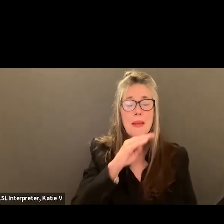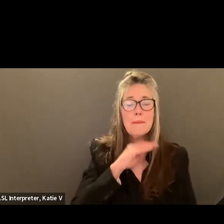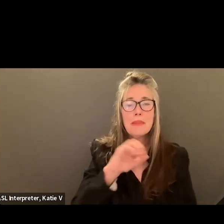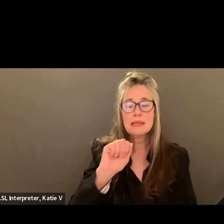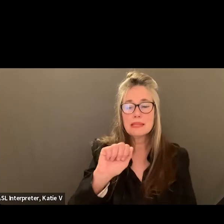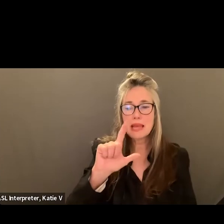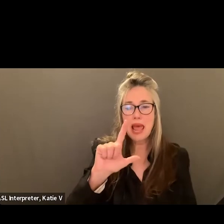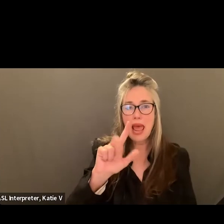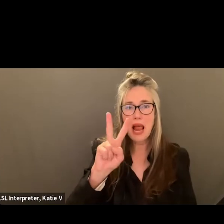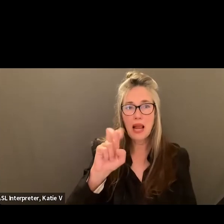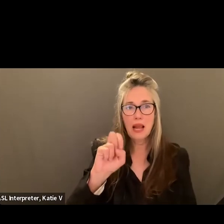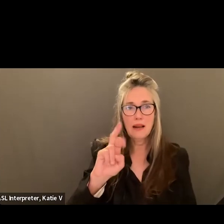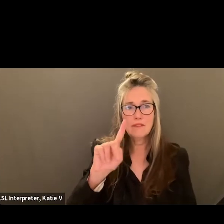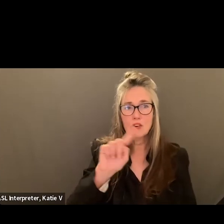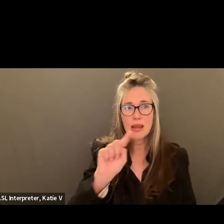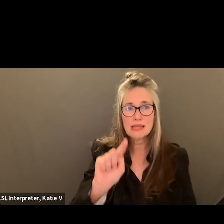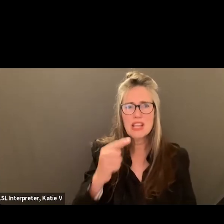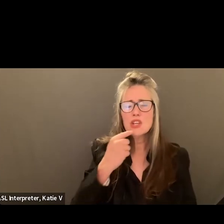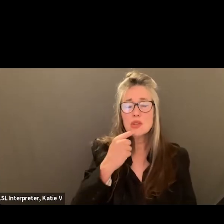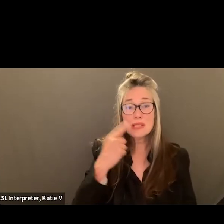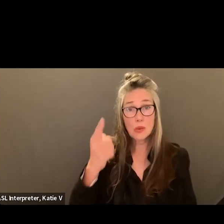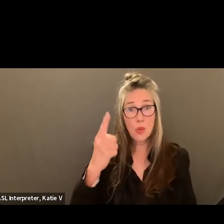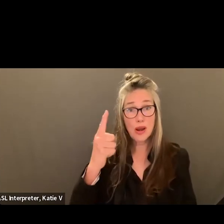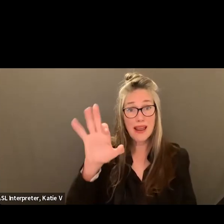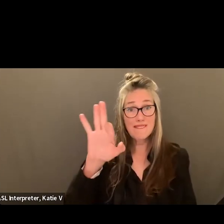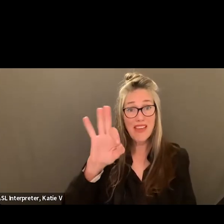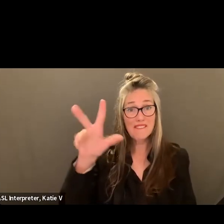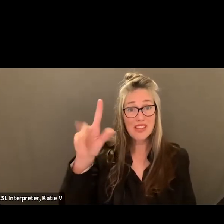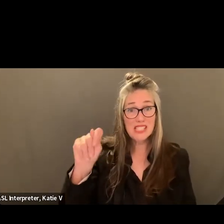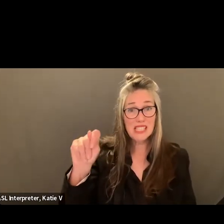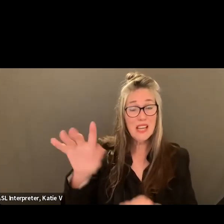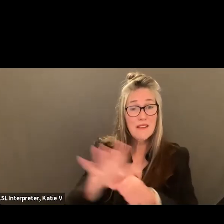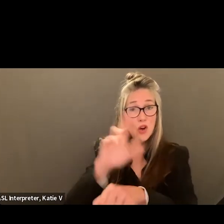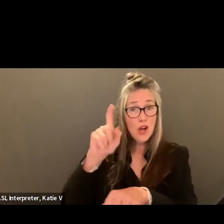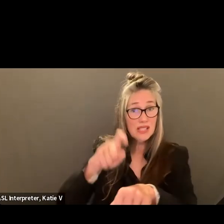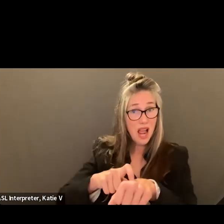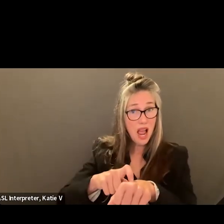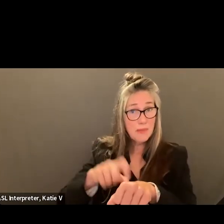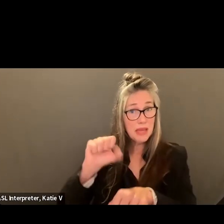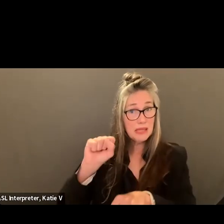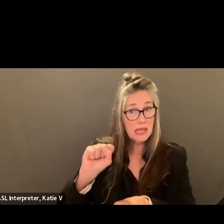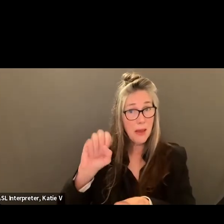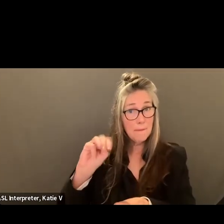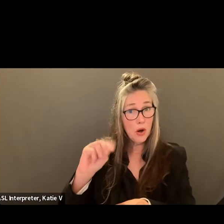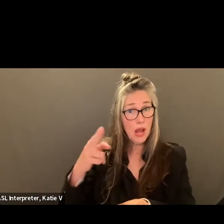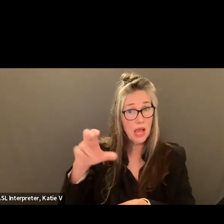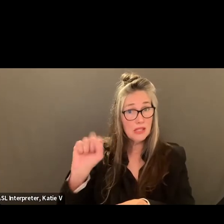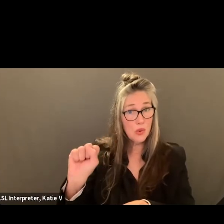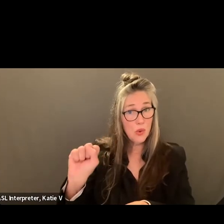And you mentioned one of these FTEs will be placed at San Marcos. Is that a full-time position?